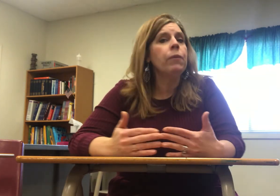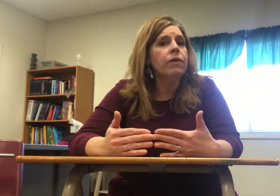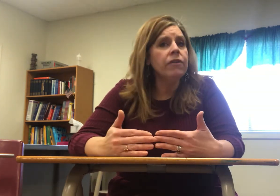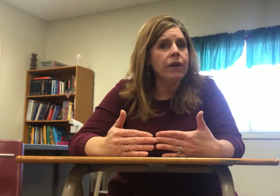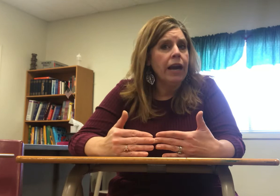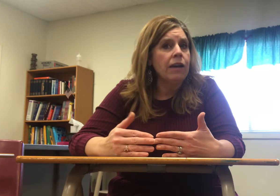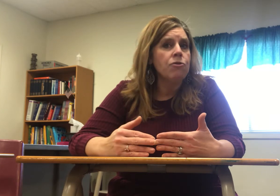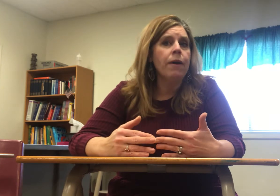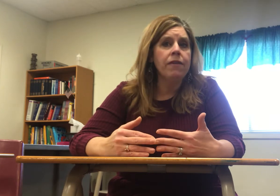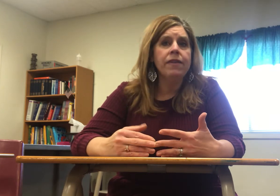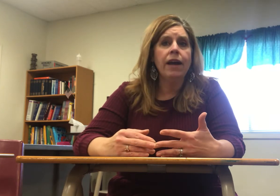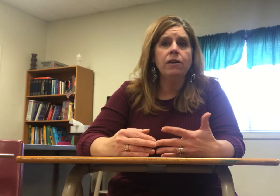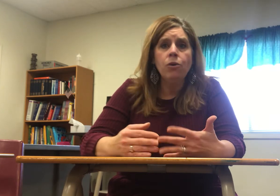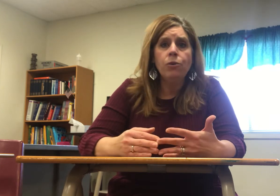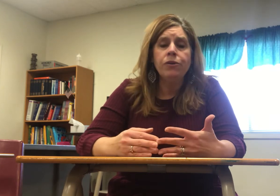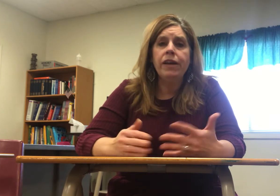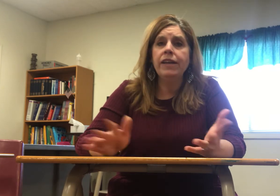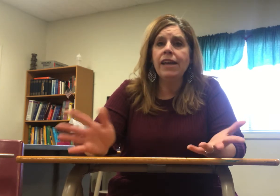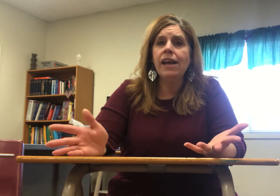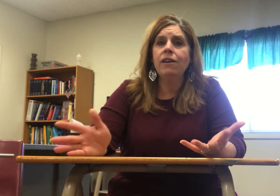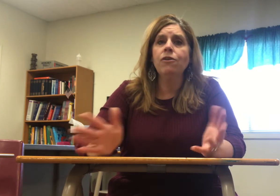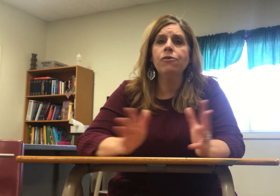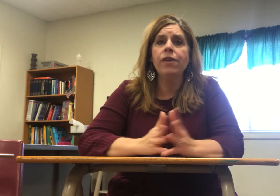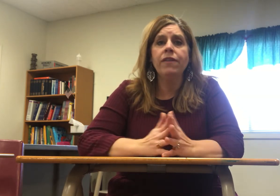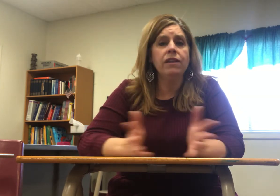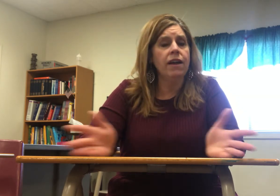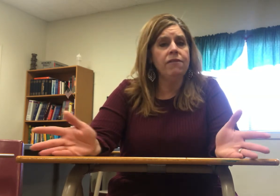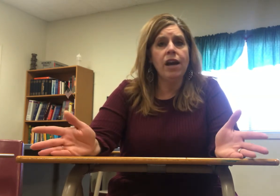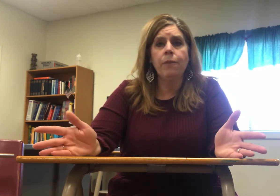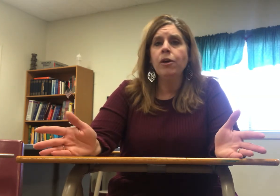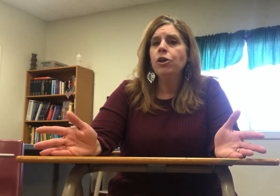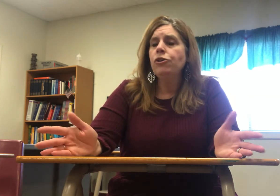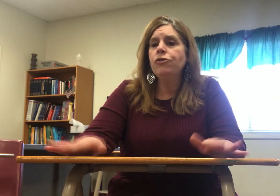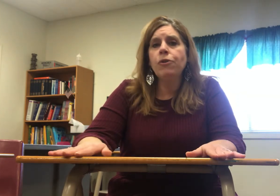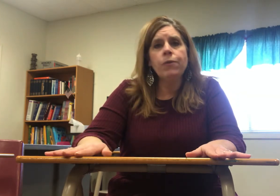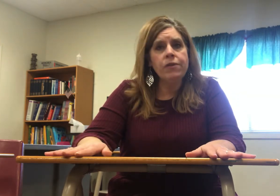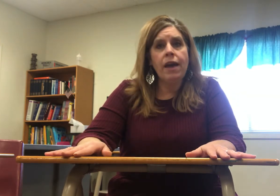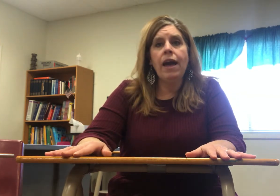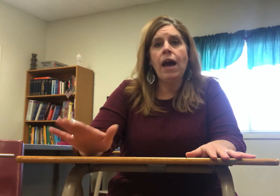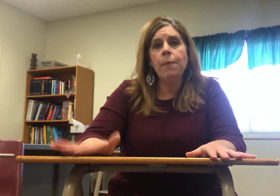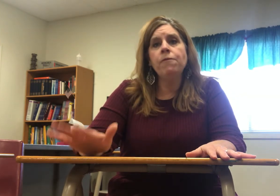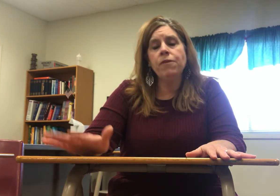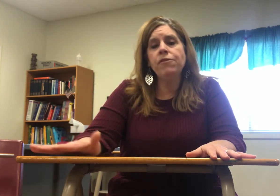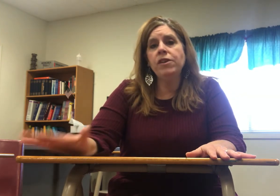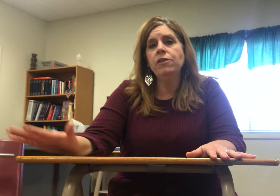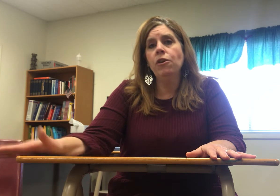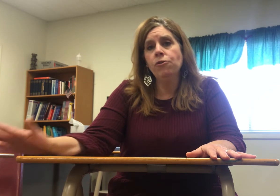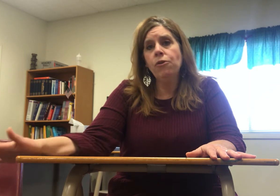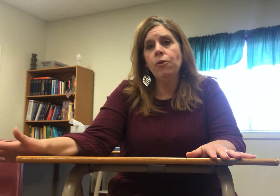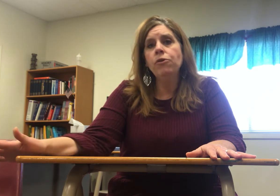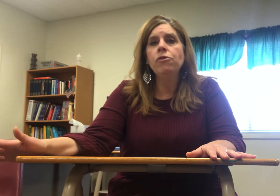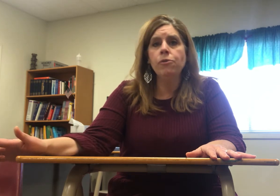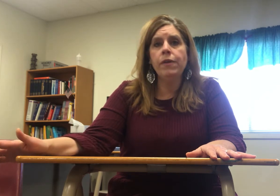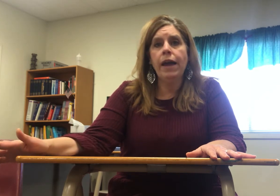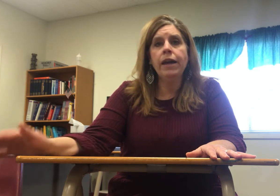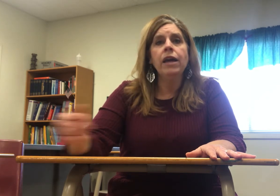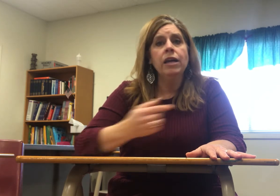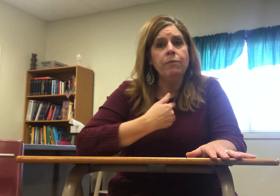of your age by the sign old and again you're saving a lot of time you don't say I'm 15 years old you say me